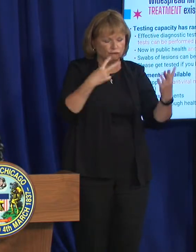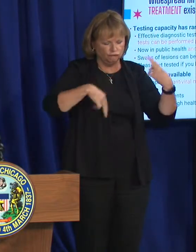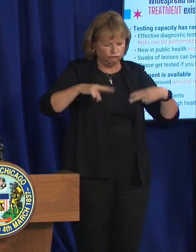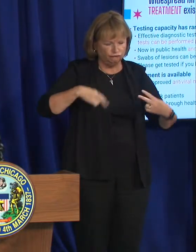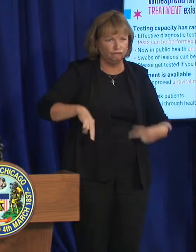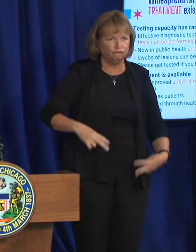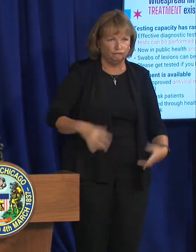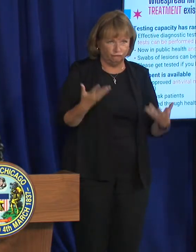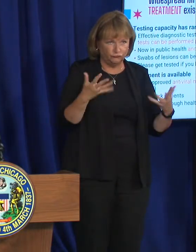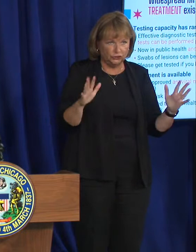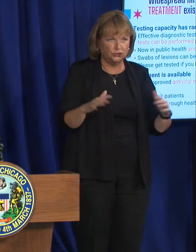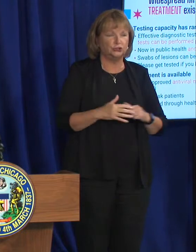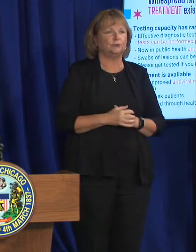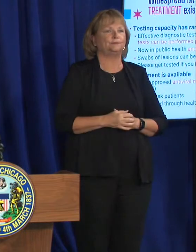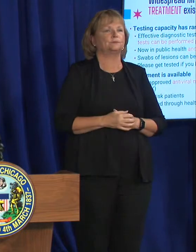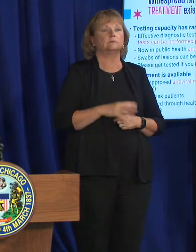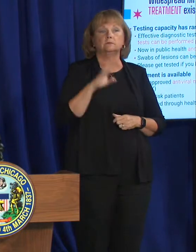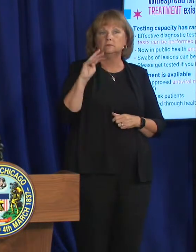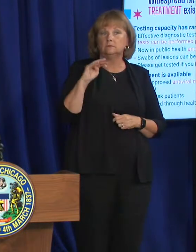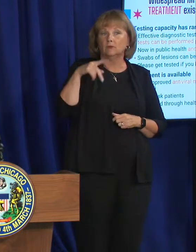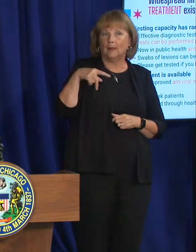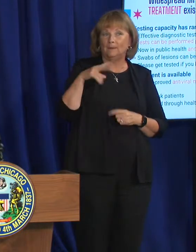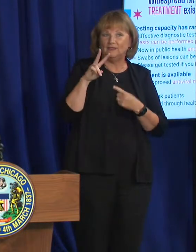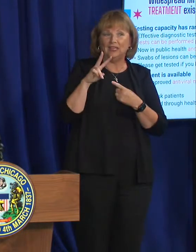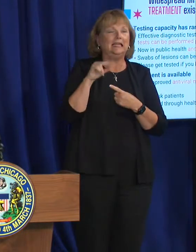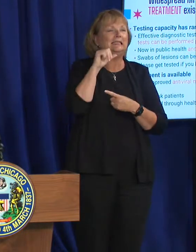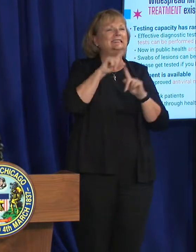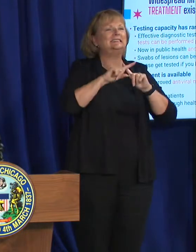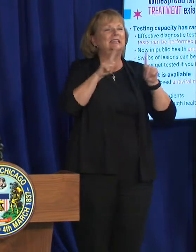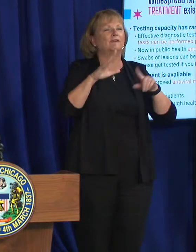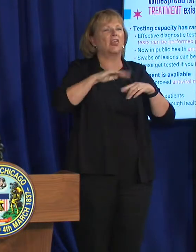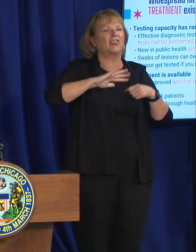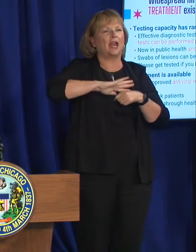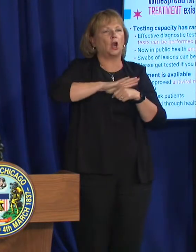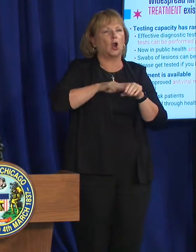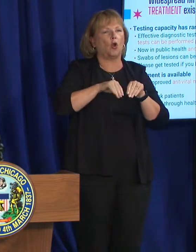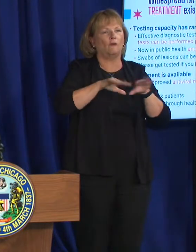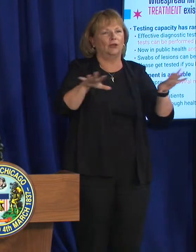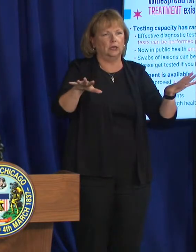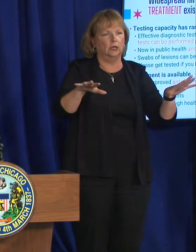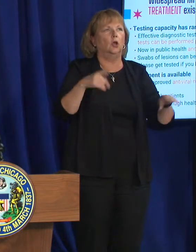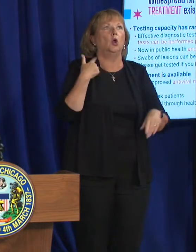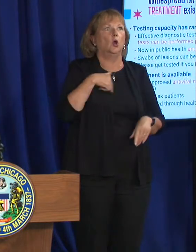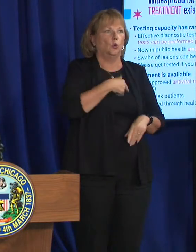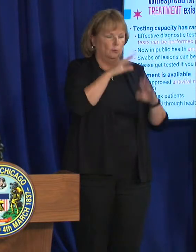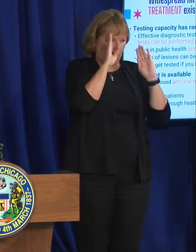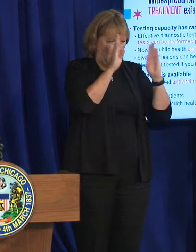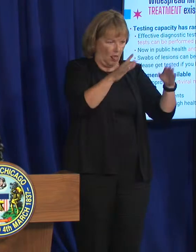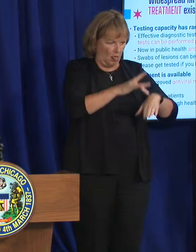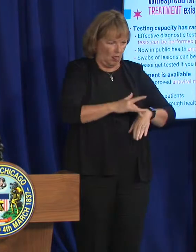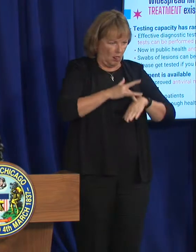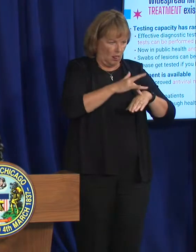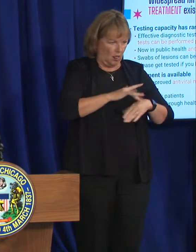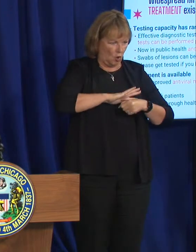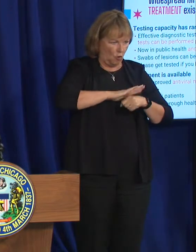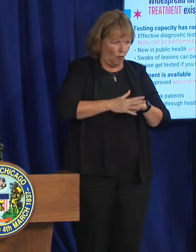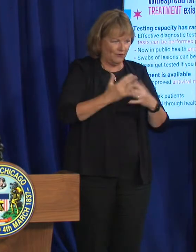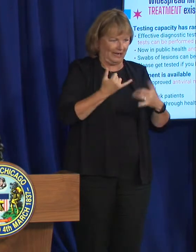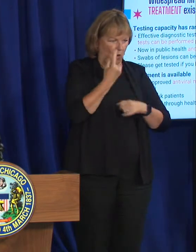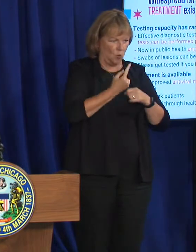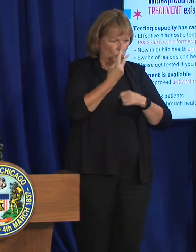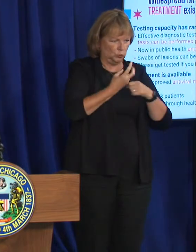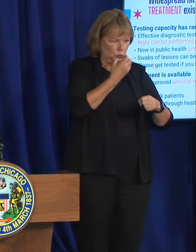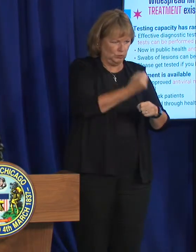I want to emphasize that monkeypox is not COVID. We've all been paying attention to COVID for a number of years now.